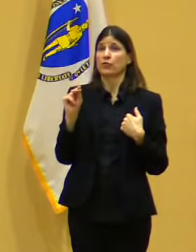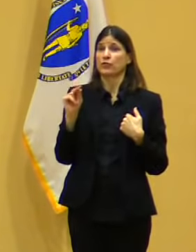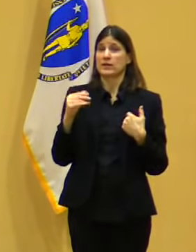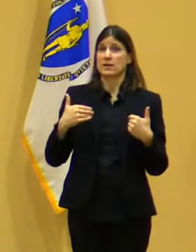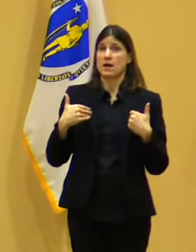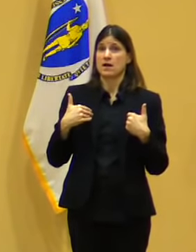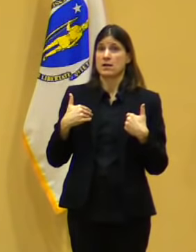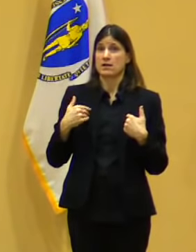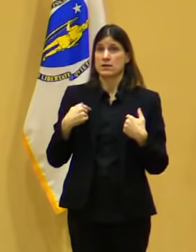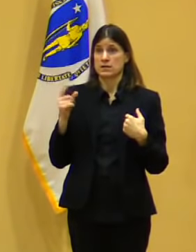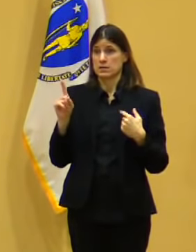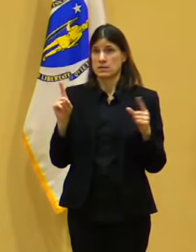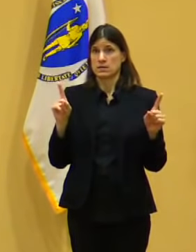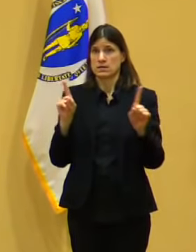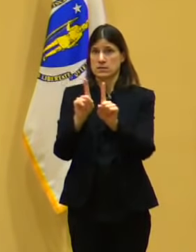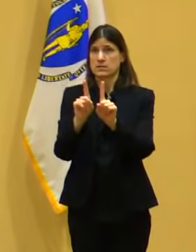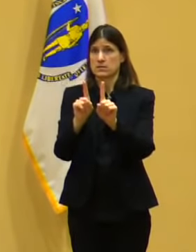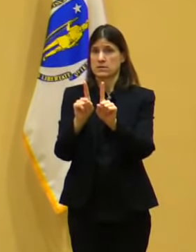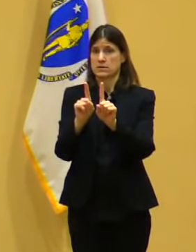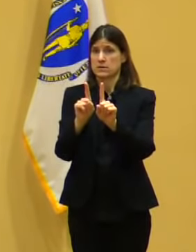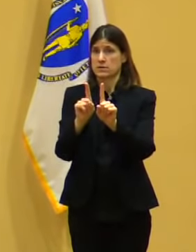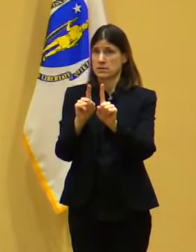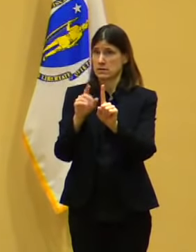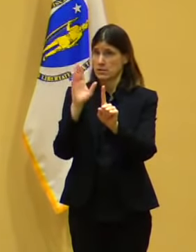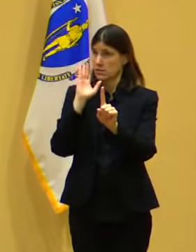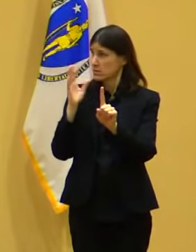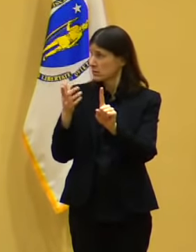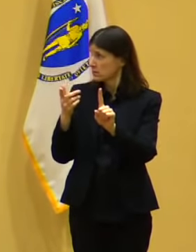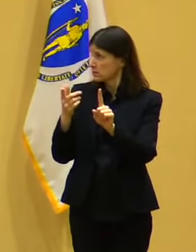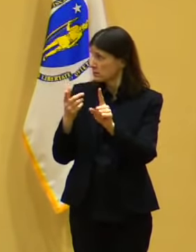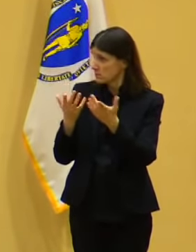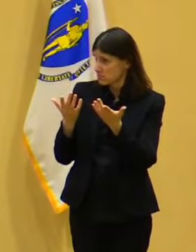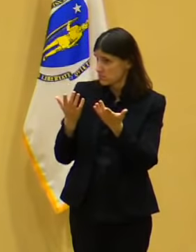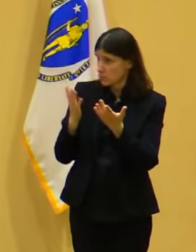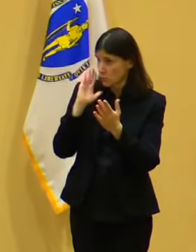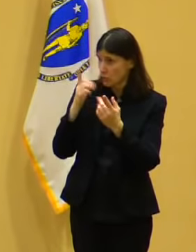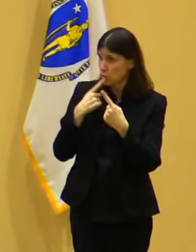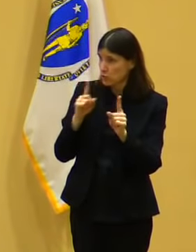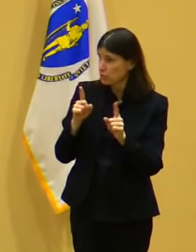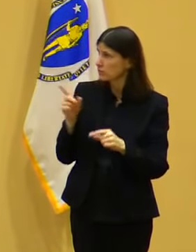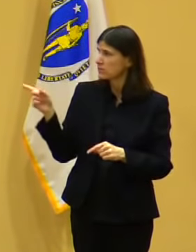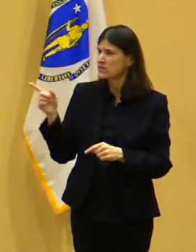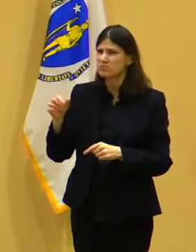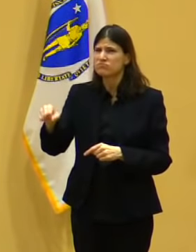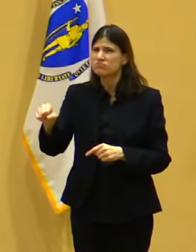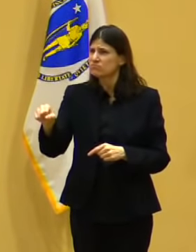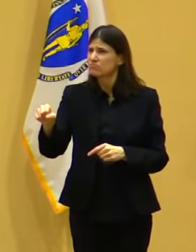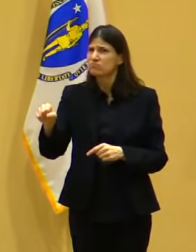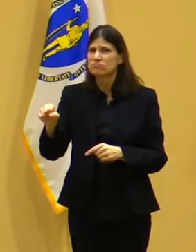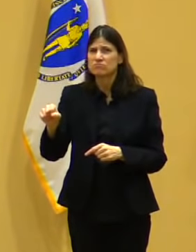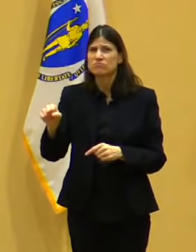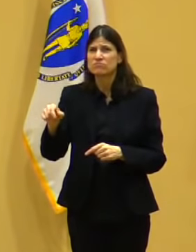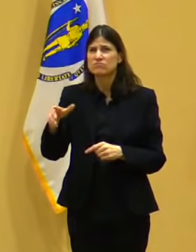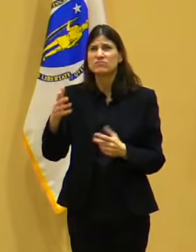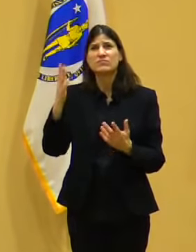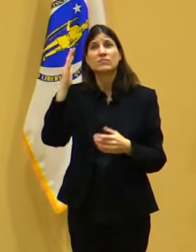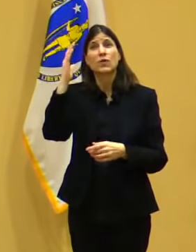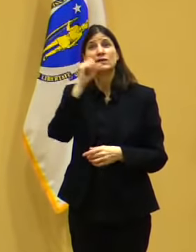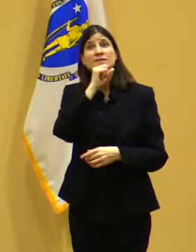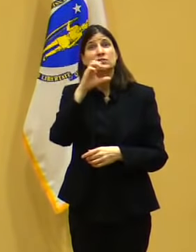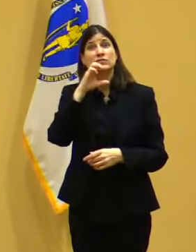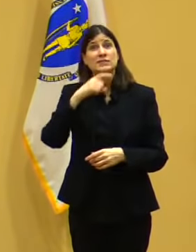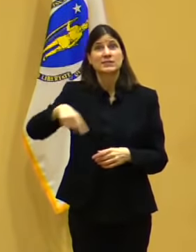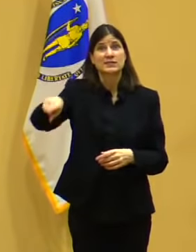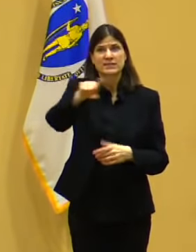do you think that's going increase the... Look, we were talking about this, and this is one of the things that some of the folks in the senior community said to us was,